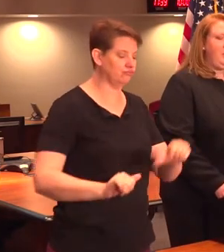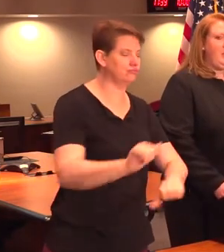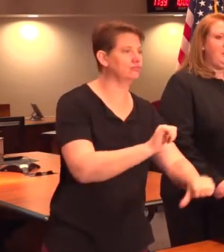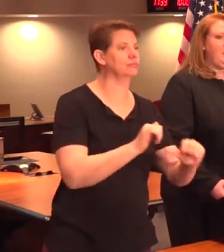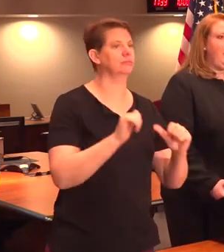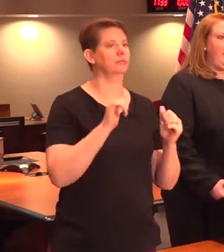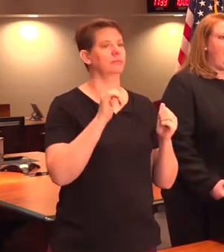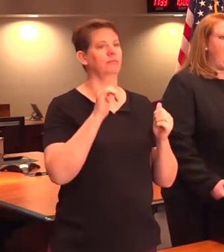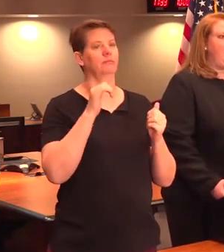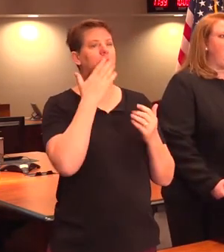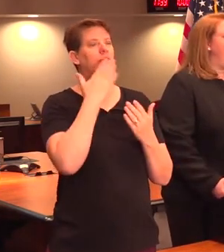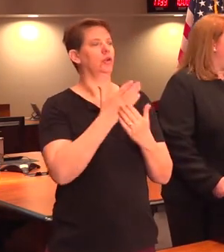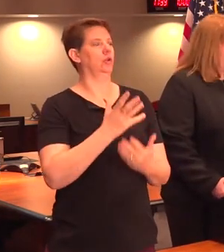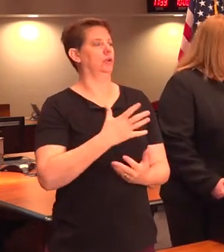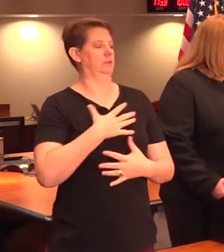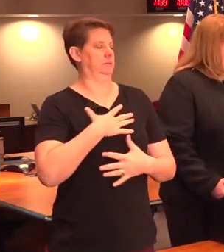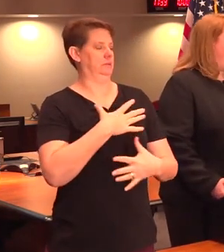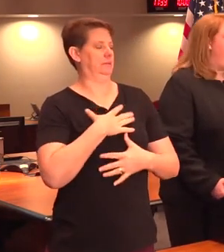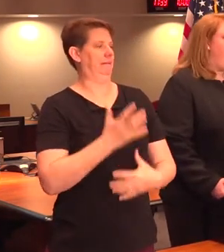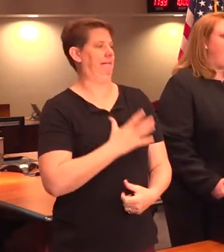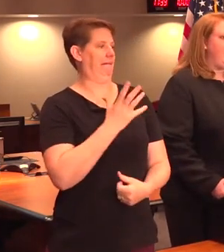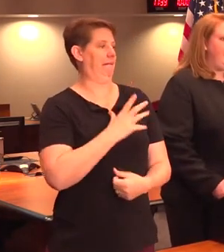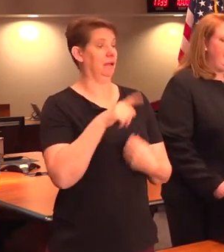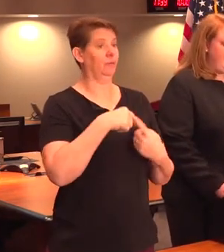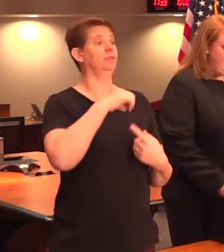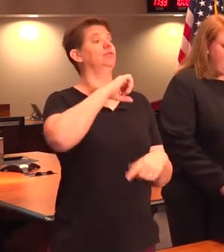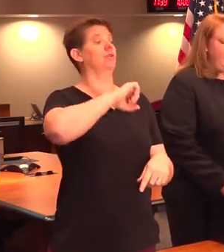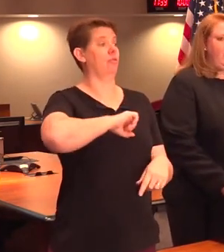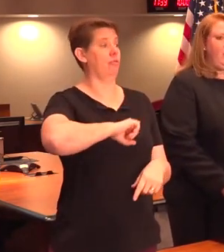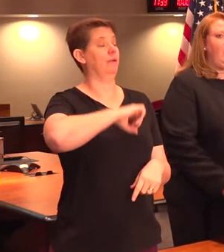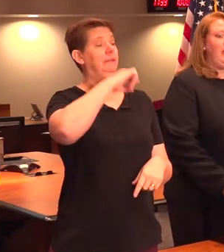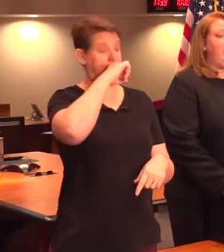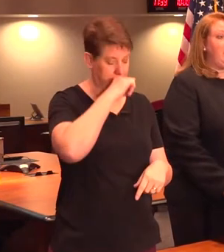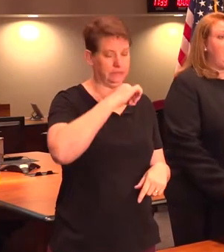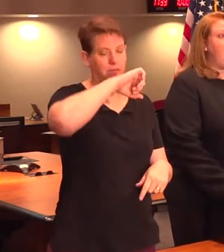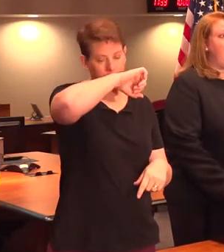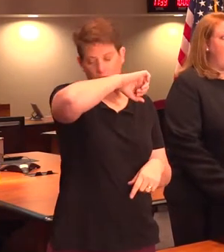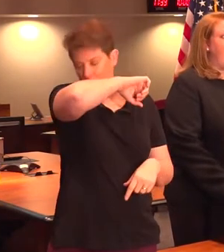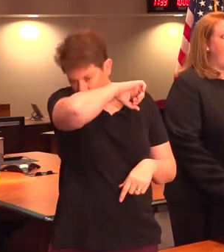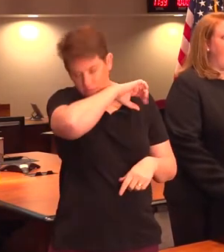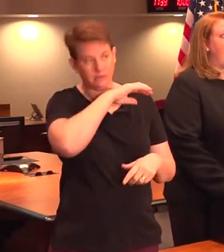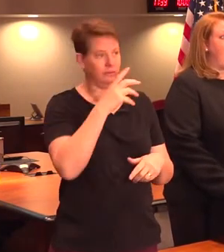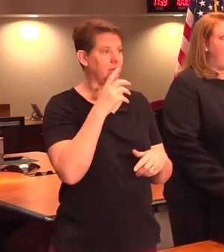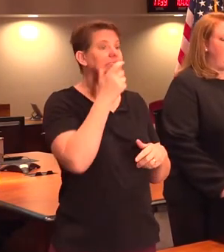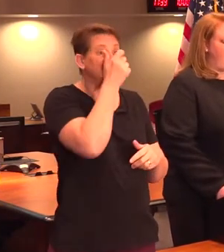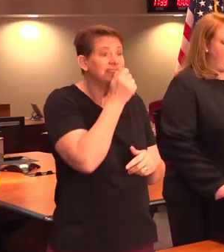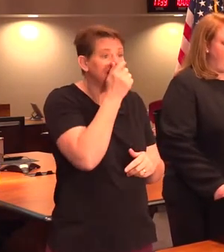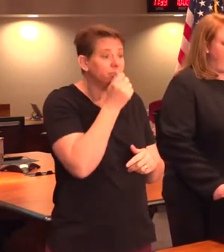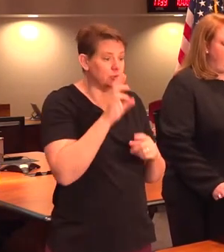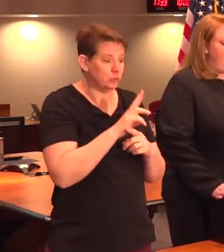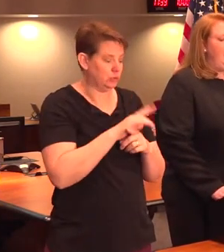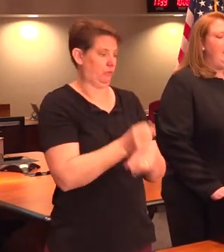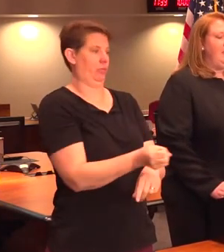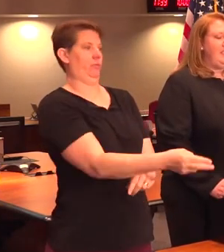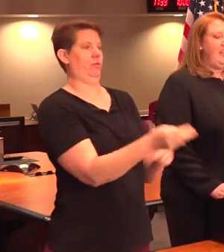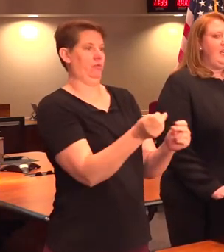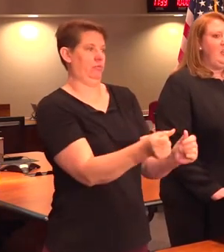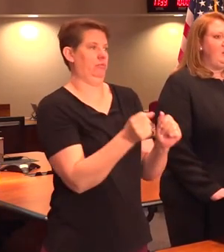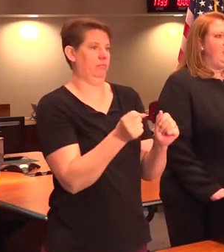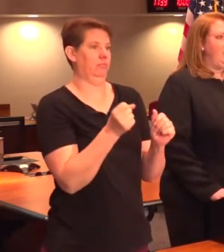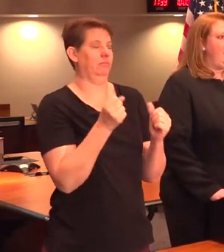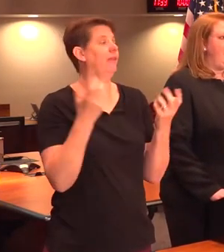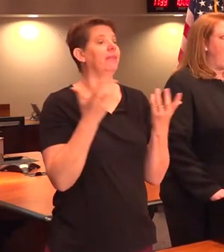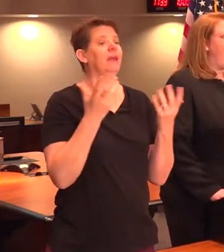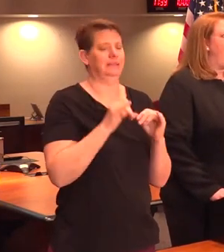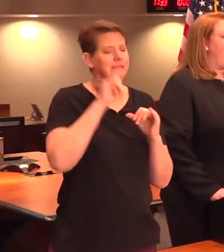Practice good respiratory etiquette. Cover your cough when you cough or sneeze. Throw away your tissues immediately after you use them. And then stay